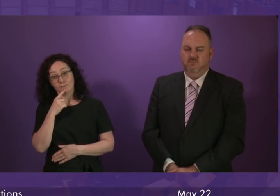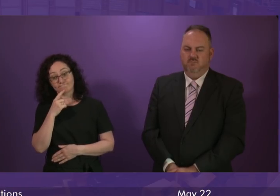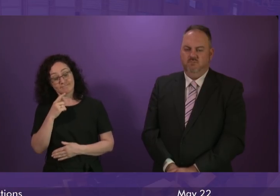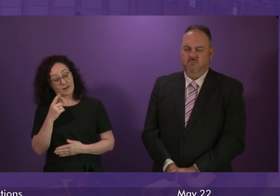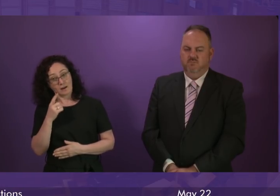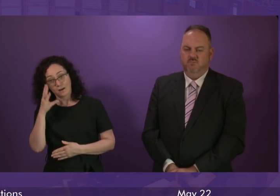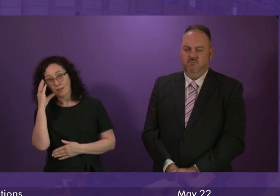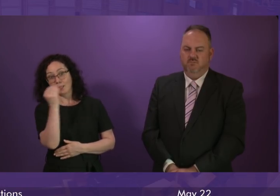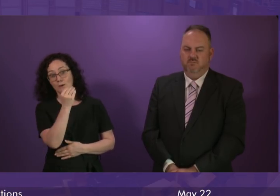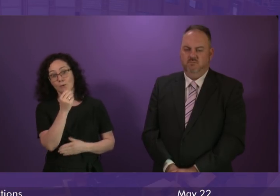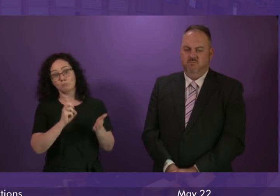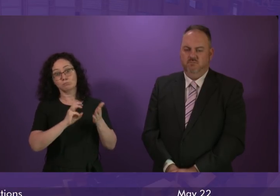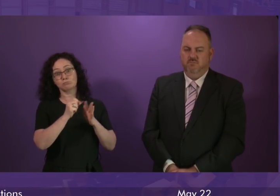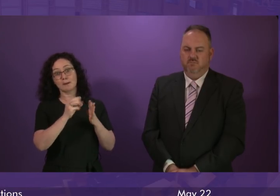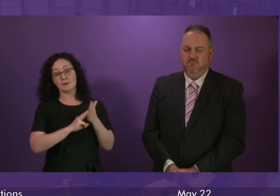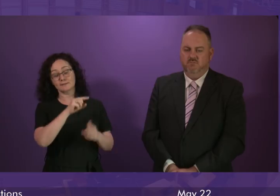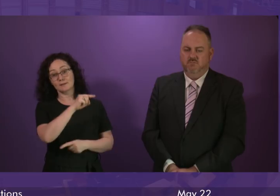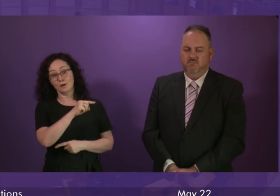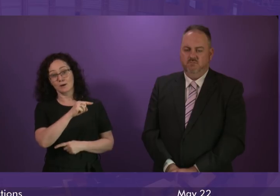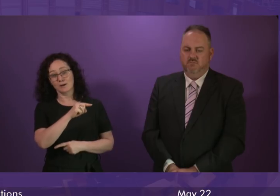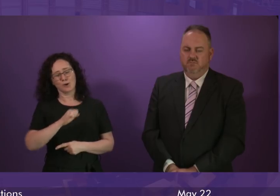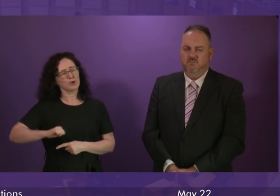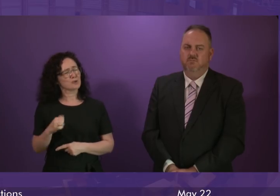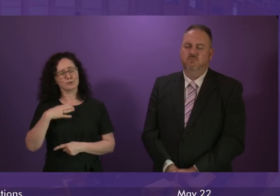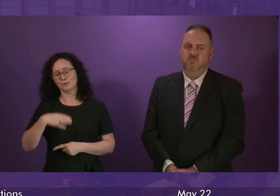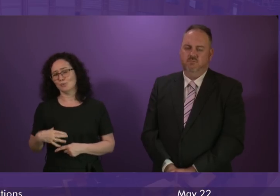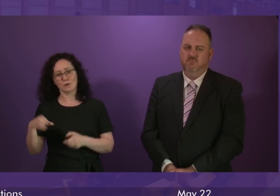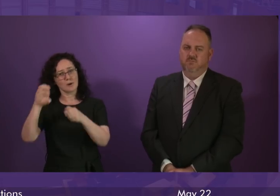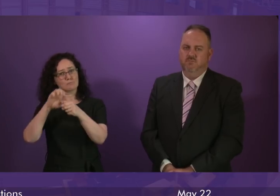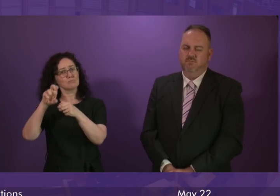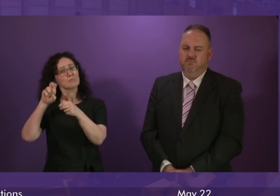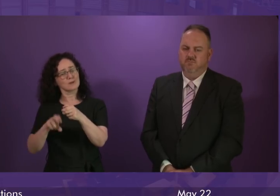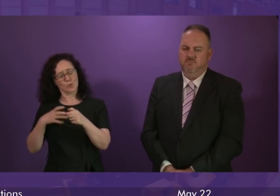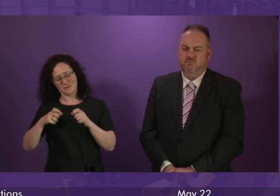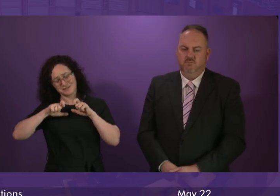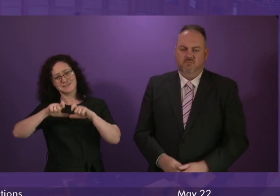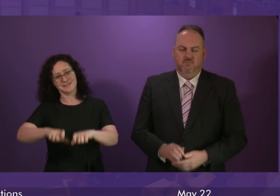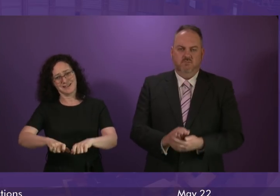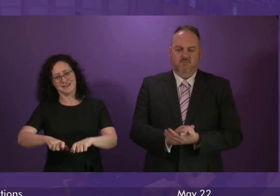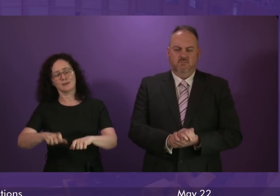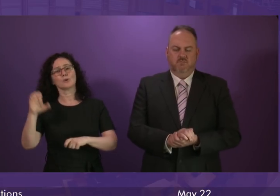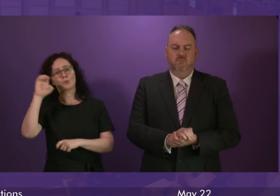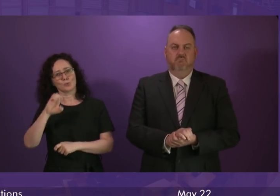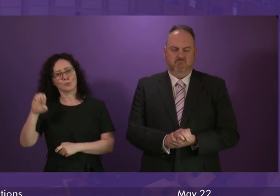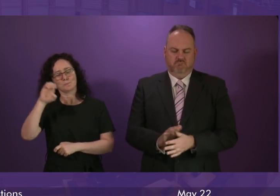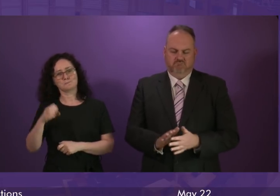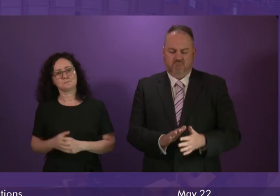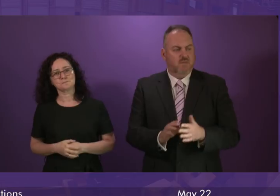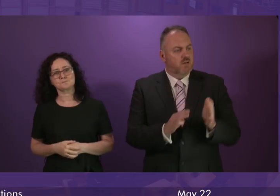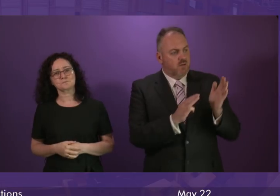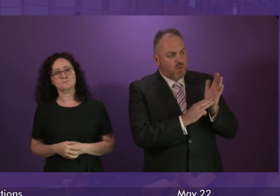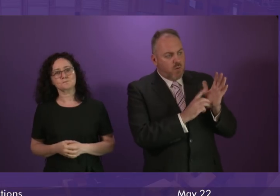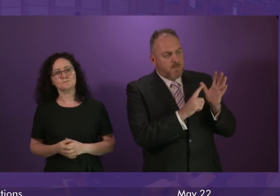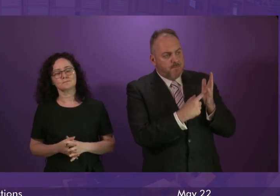week, a very strong message that Scotland doesn't want Brexit. Scotland wants to remain at the heart of Europe. And Maurice Corrie.